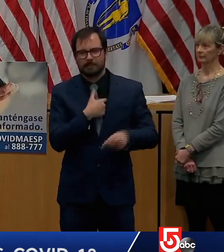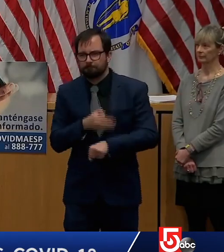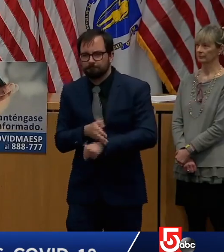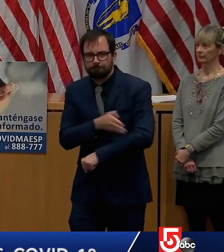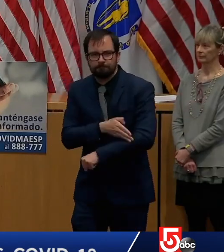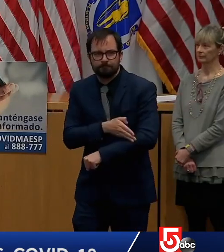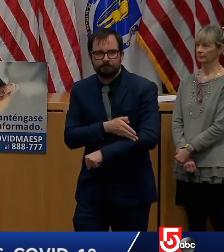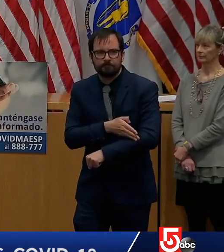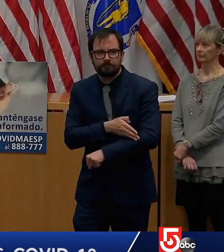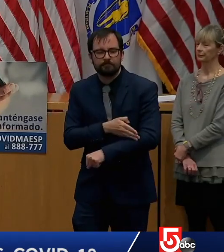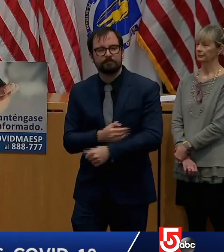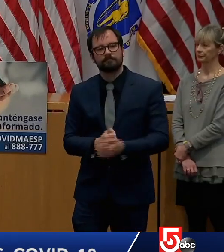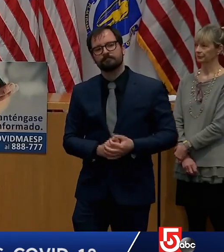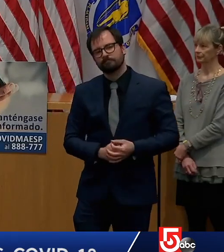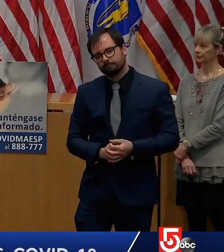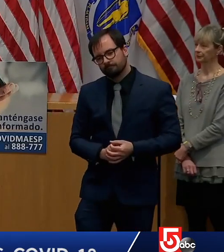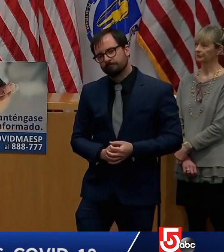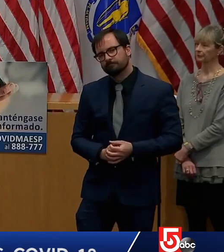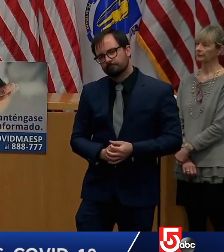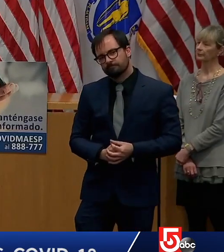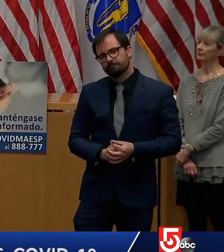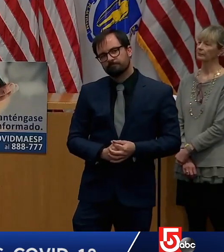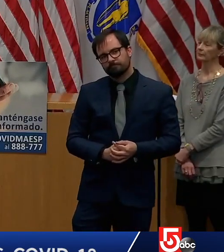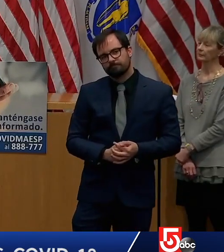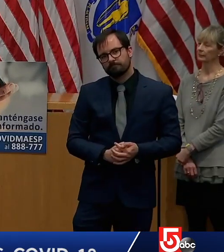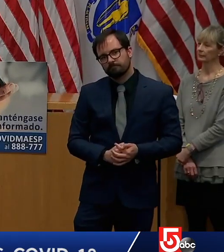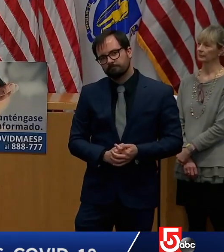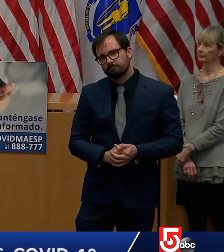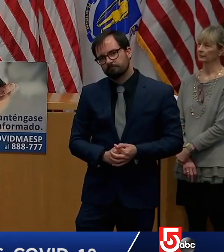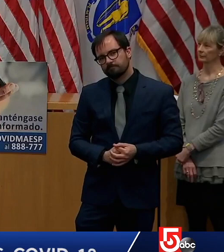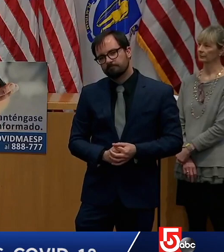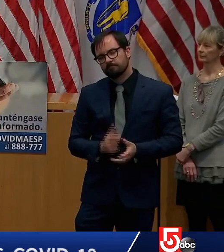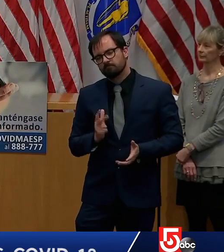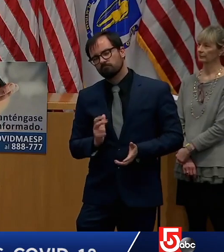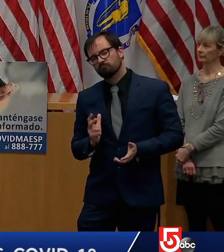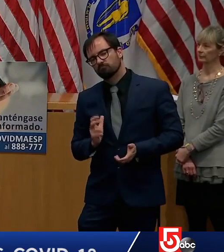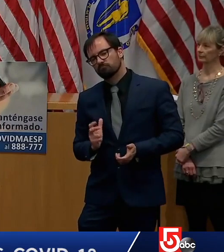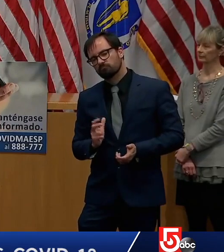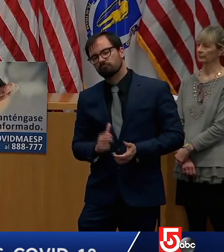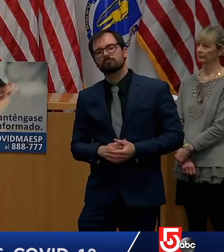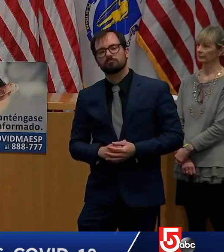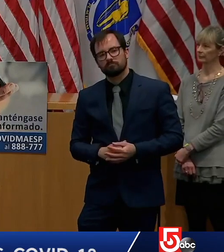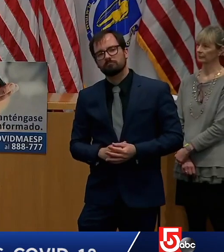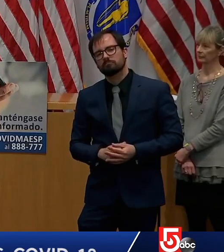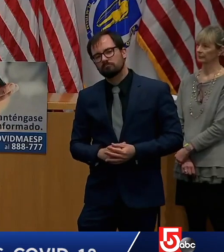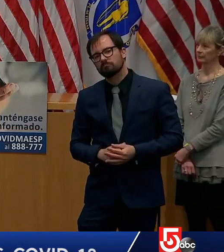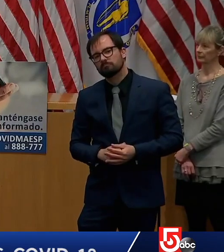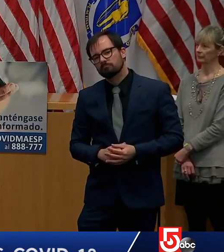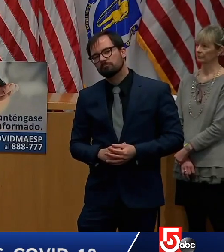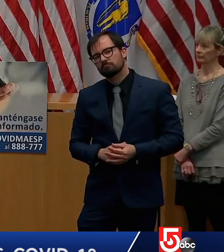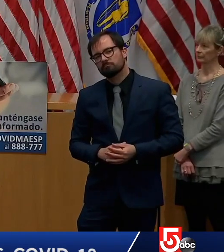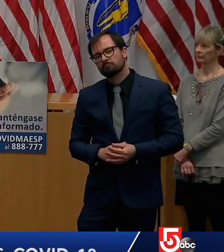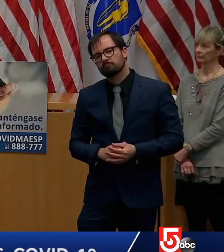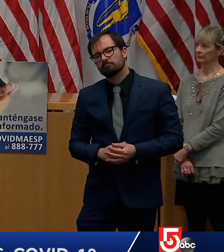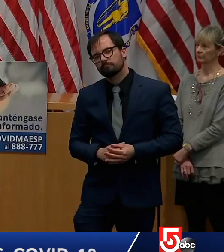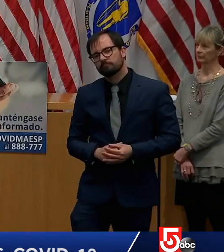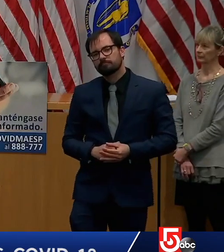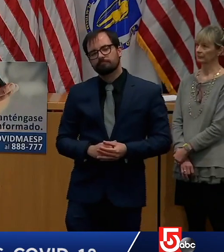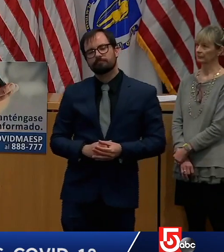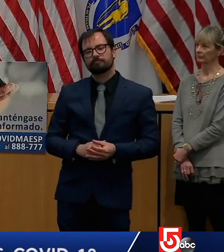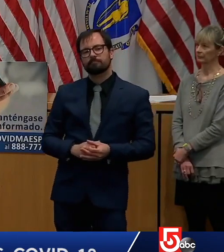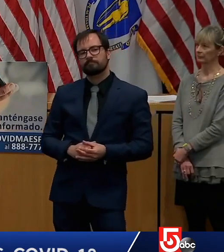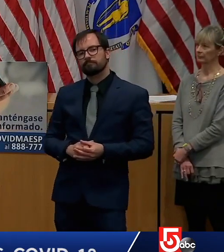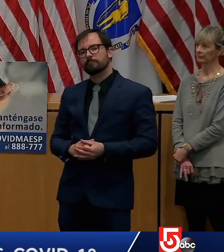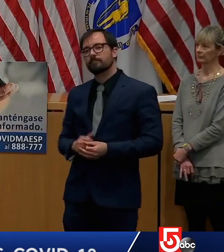know, amongst the vast majority of the folks that I talk to, and I don't think the LG does either, a